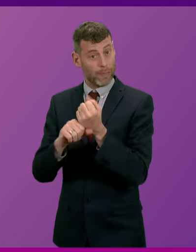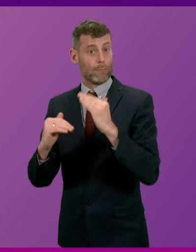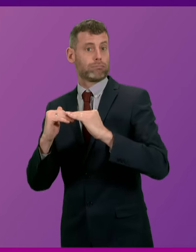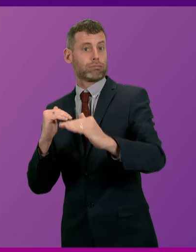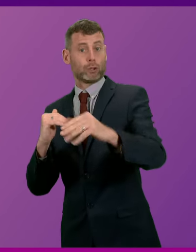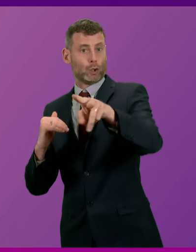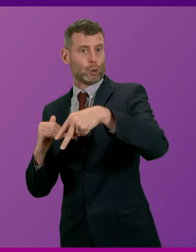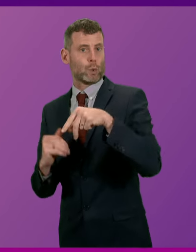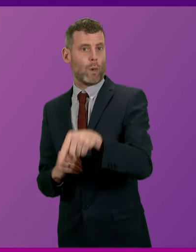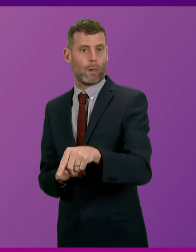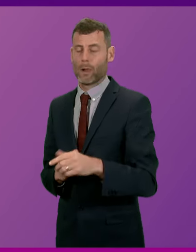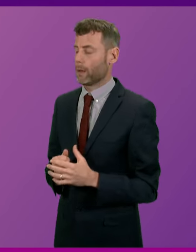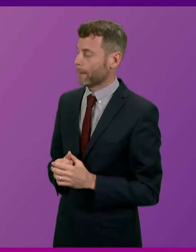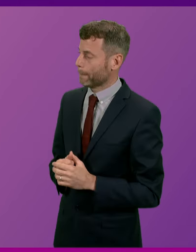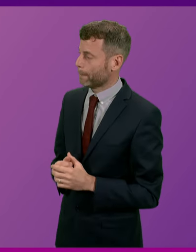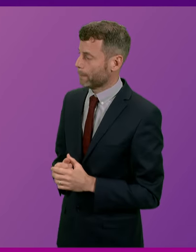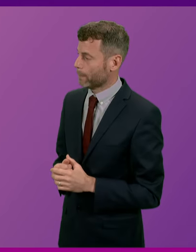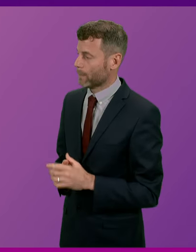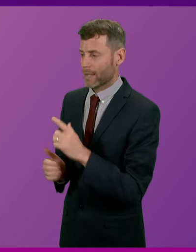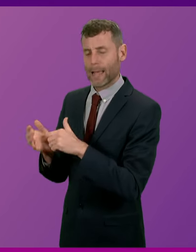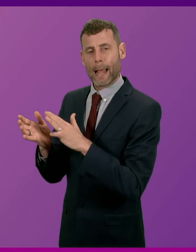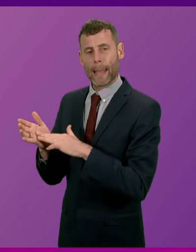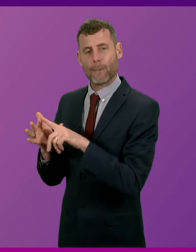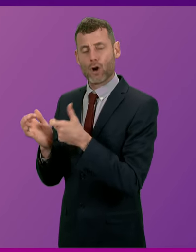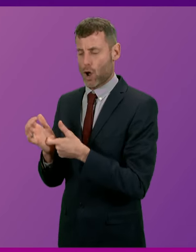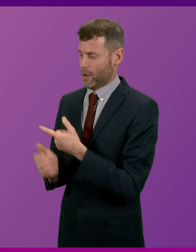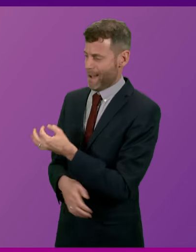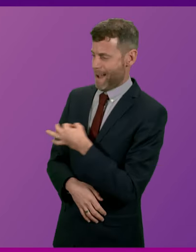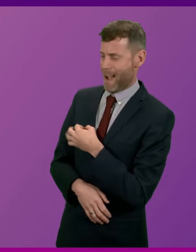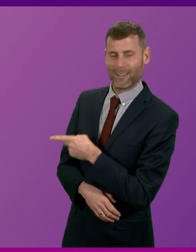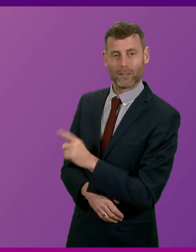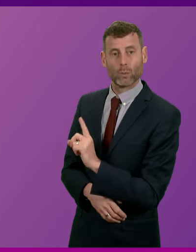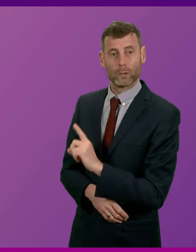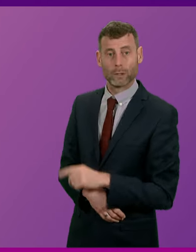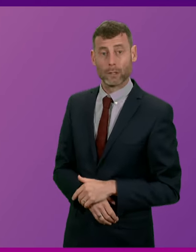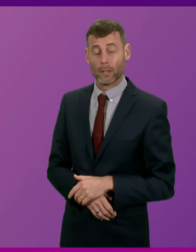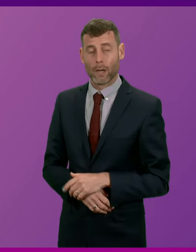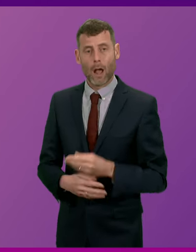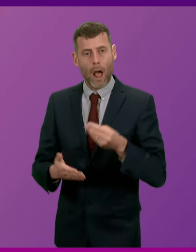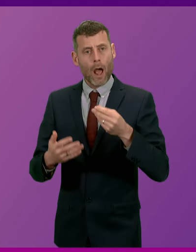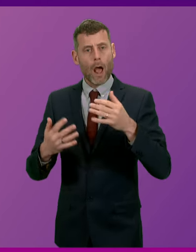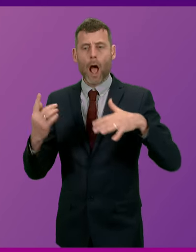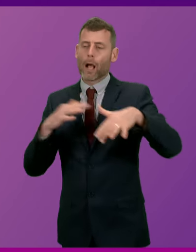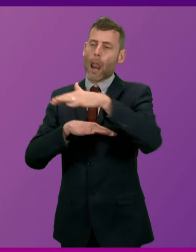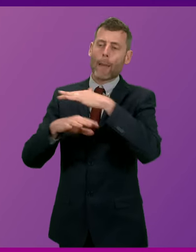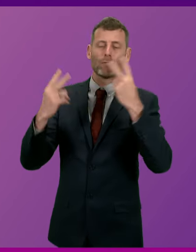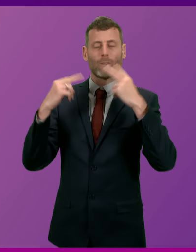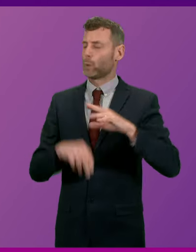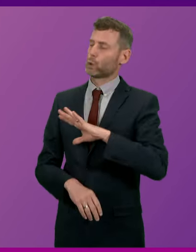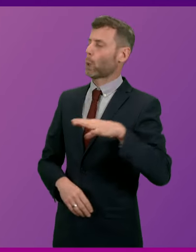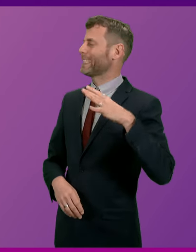Officer, Liam Kerr talked about an unnecessary climate review. It's incredible